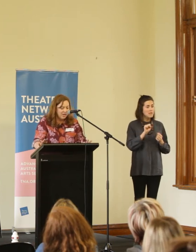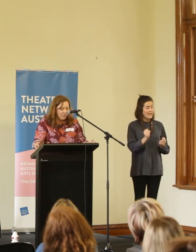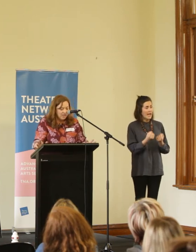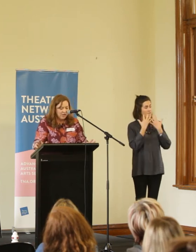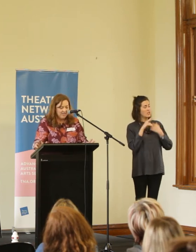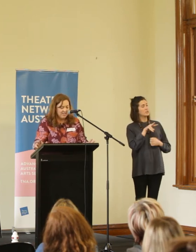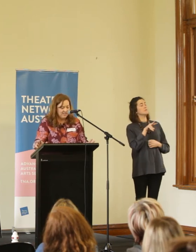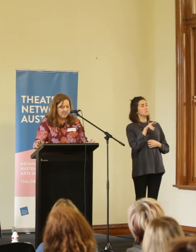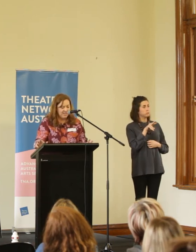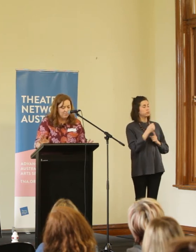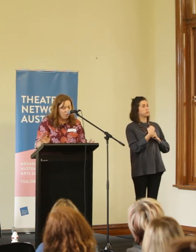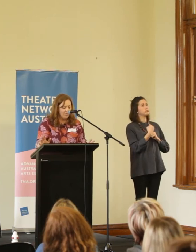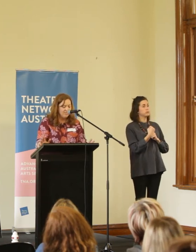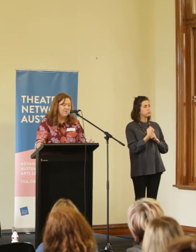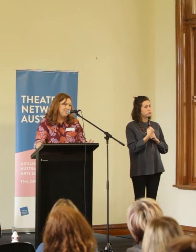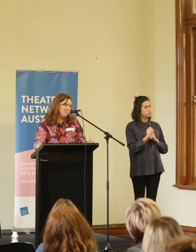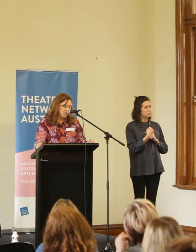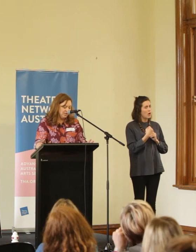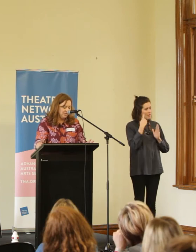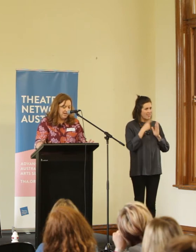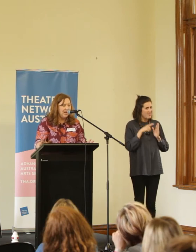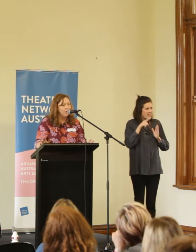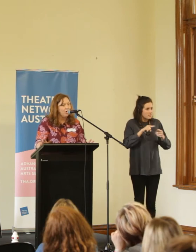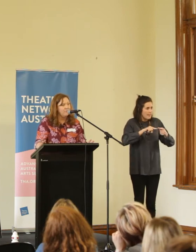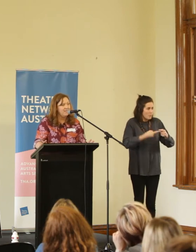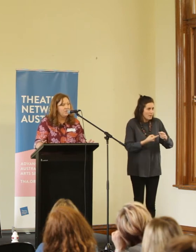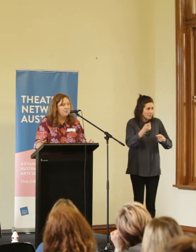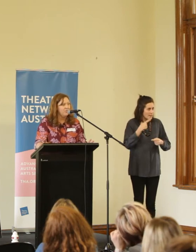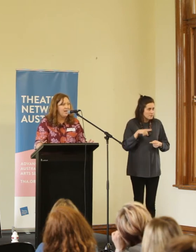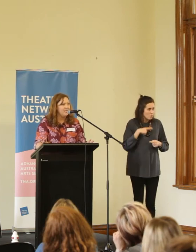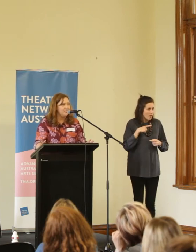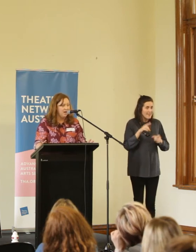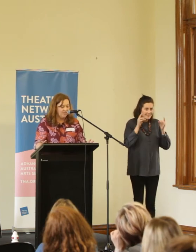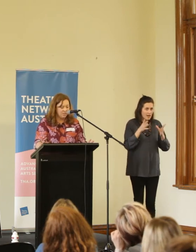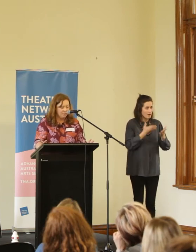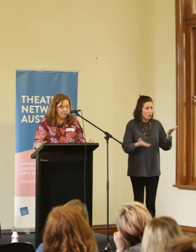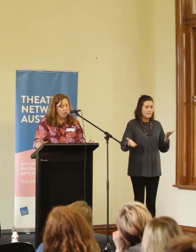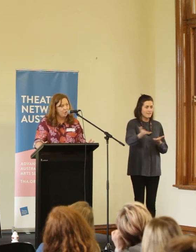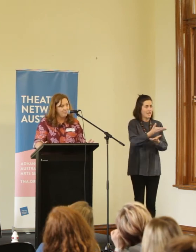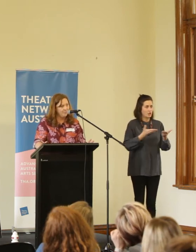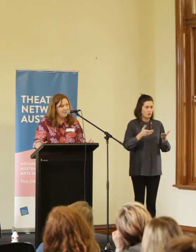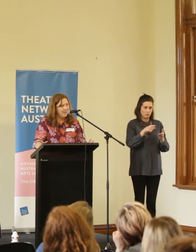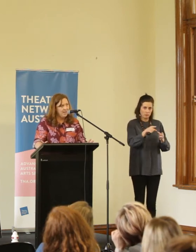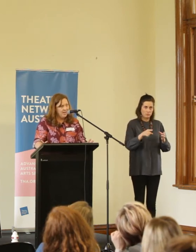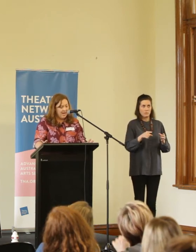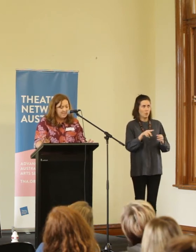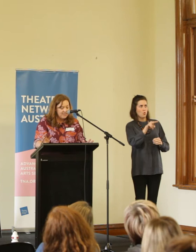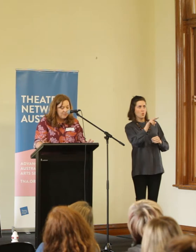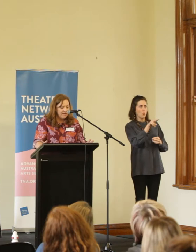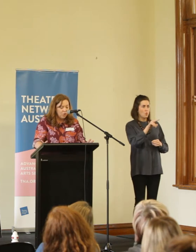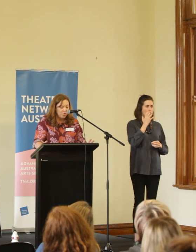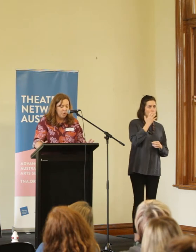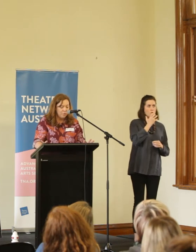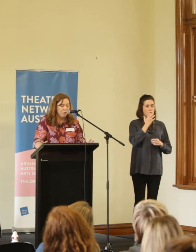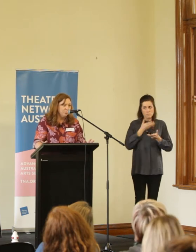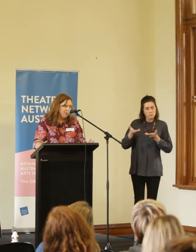and I recognise this as the point of these images and the conversation that they are designed to provoke. As a